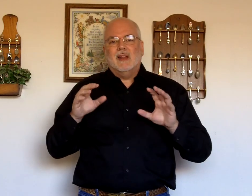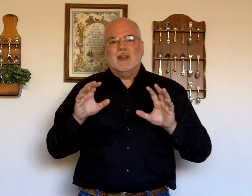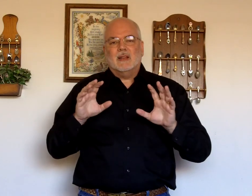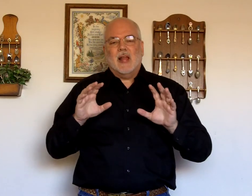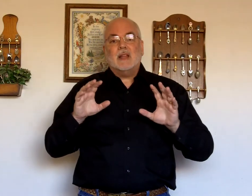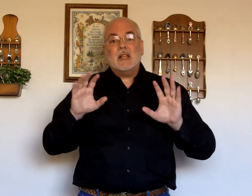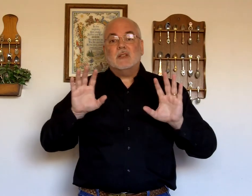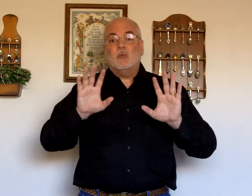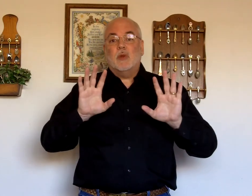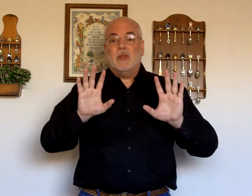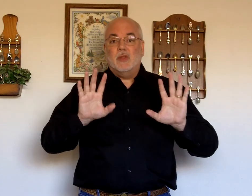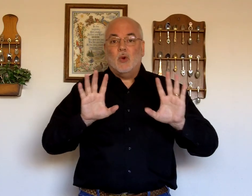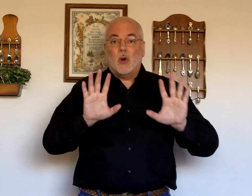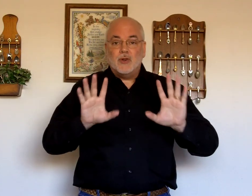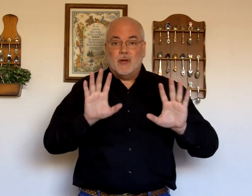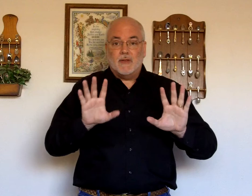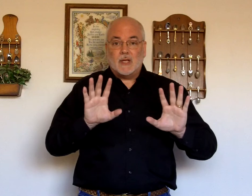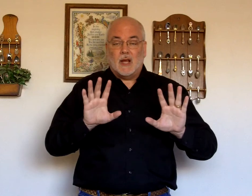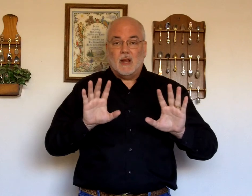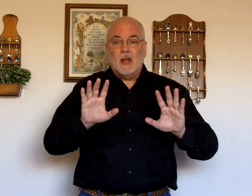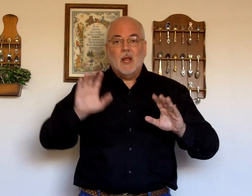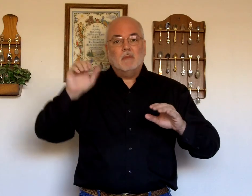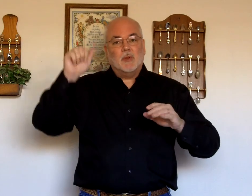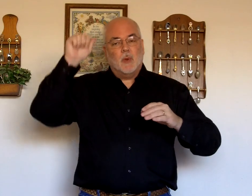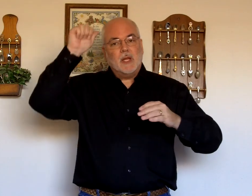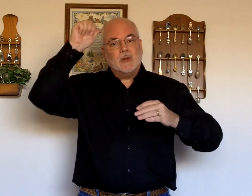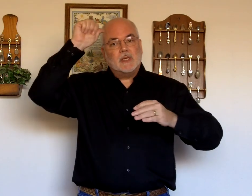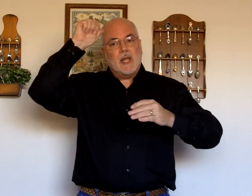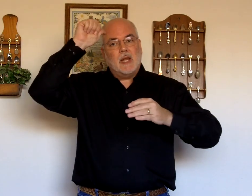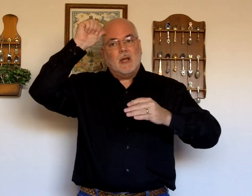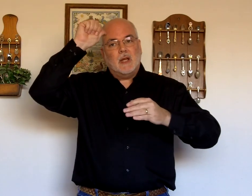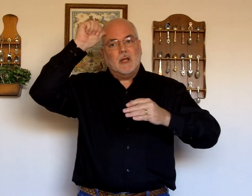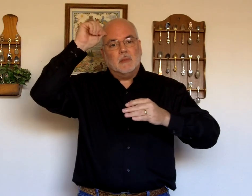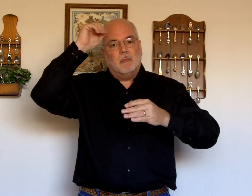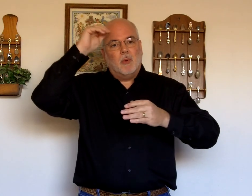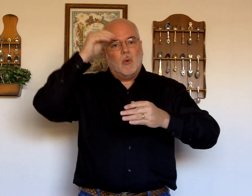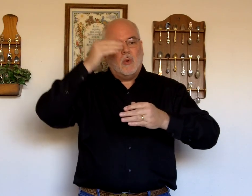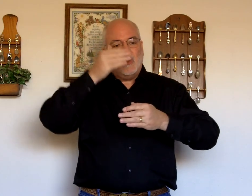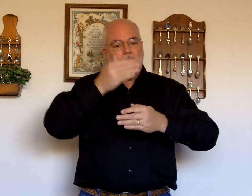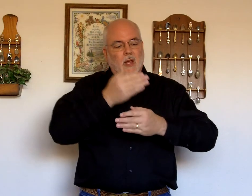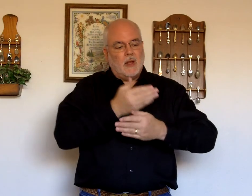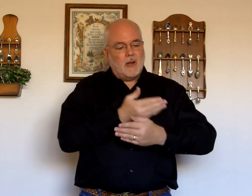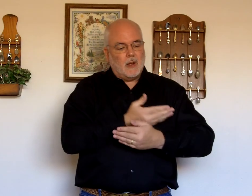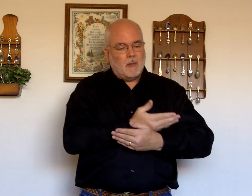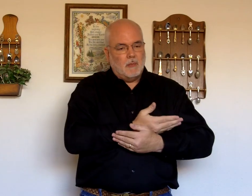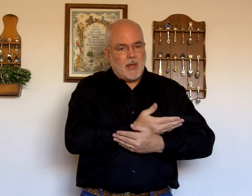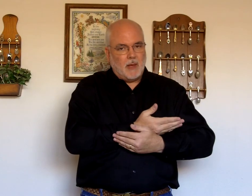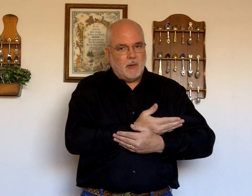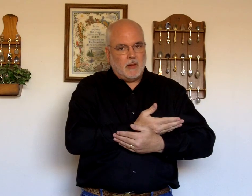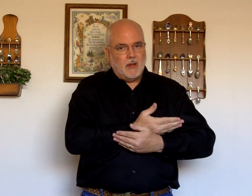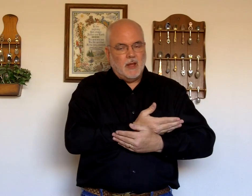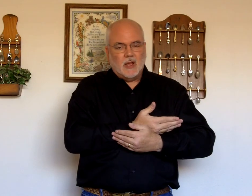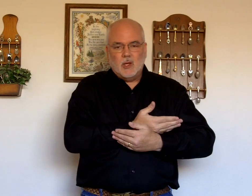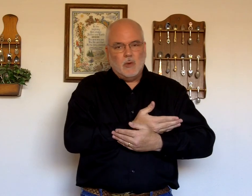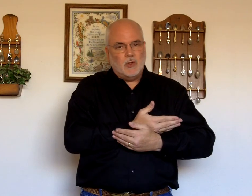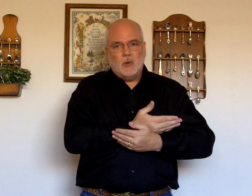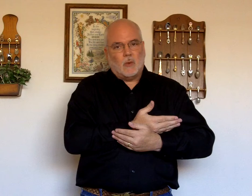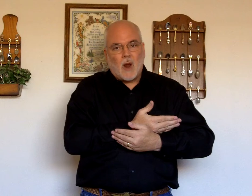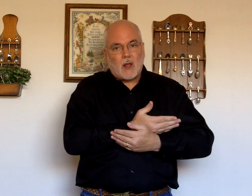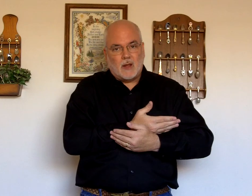That. That's. What. The origin of the sign. But the way you'd sign it. Is. Boy. Baby. You wouldn't do the rocking.